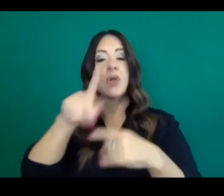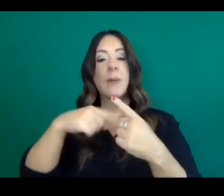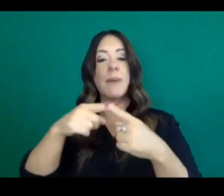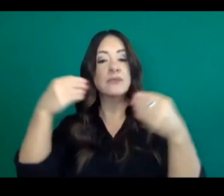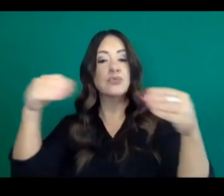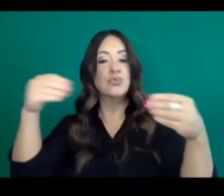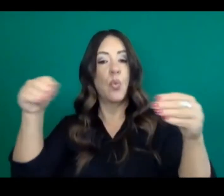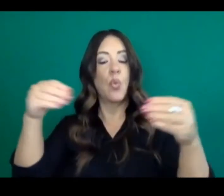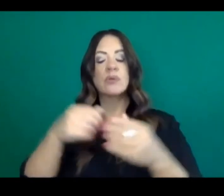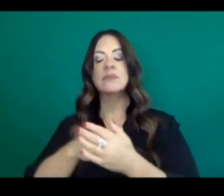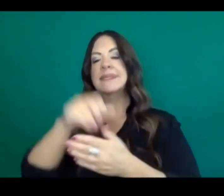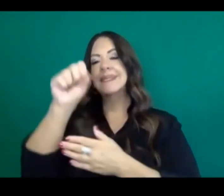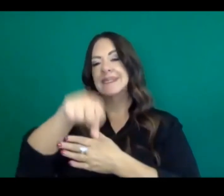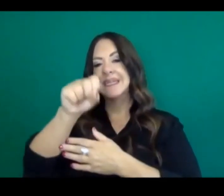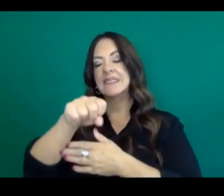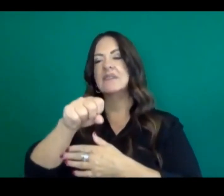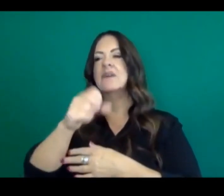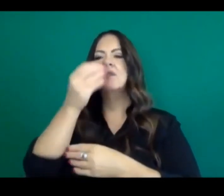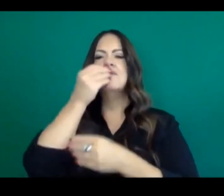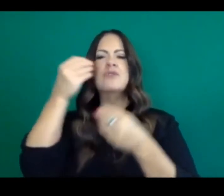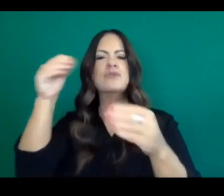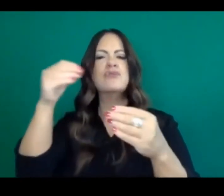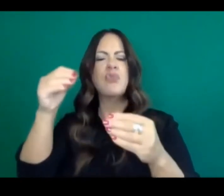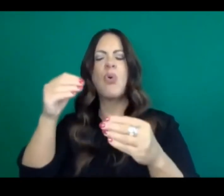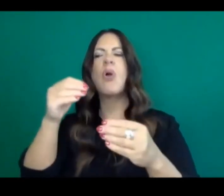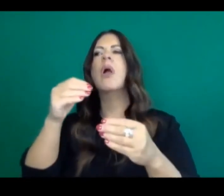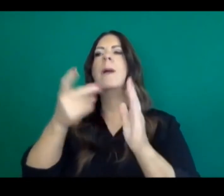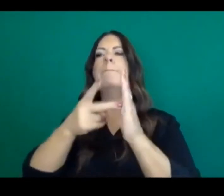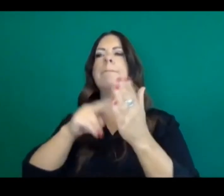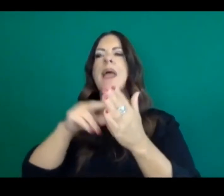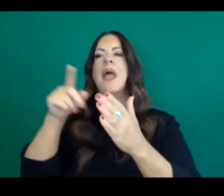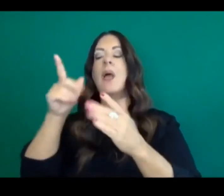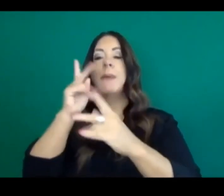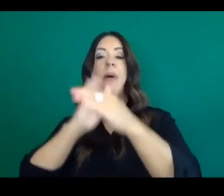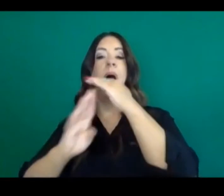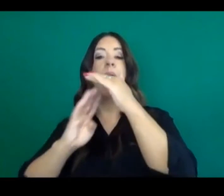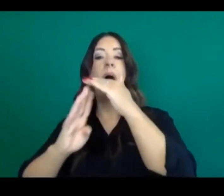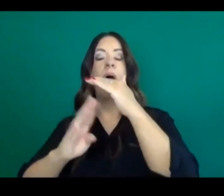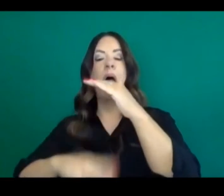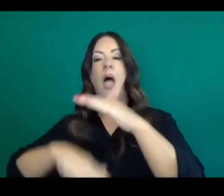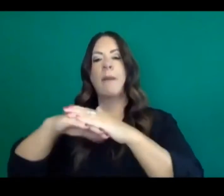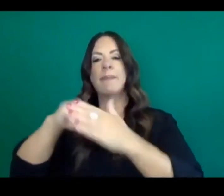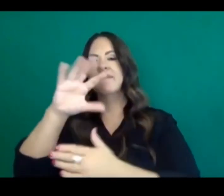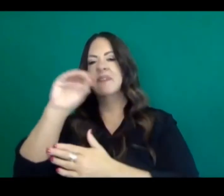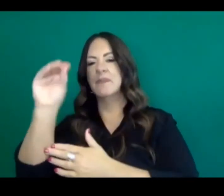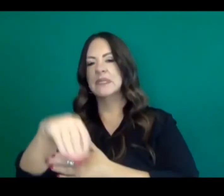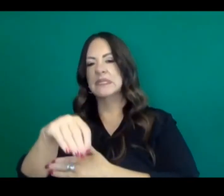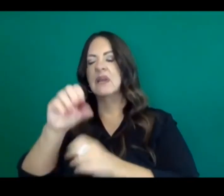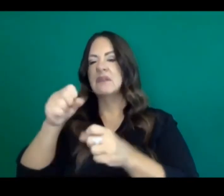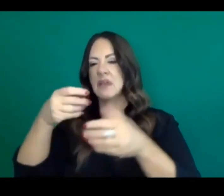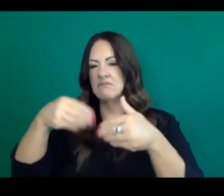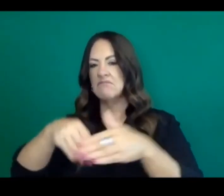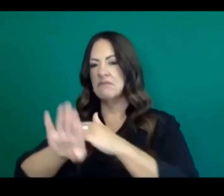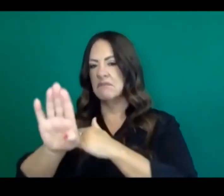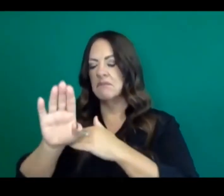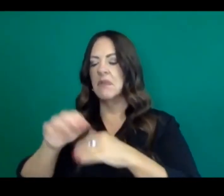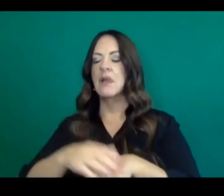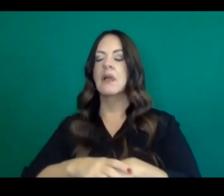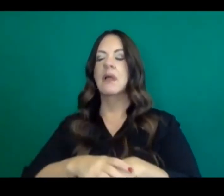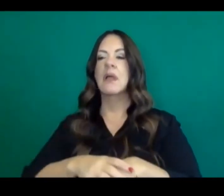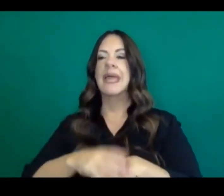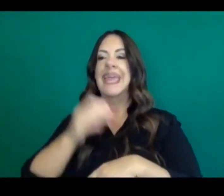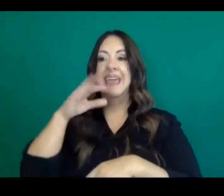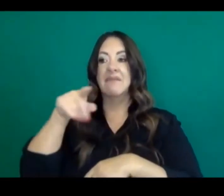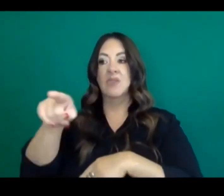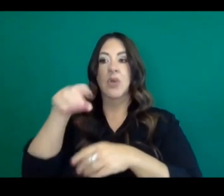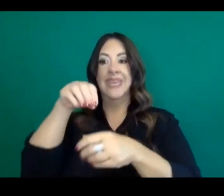to have a 50% occupancy requirement in in the purple tier. And the rest